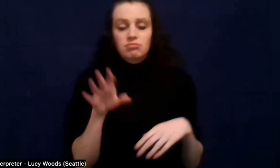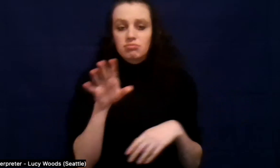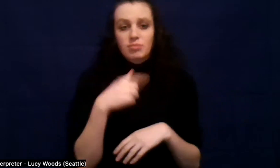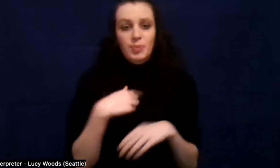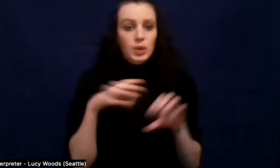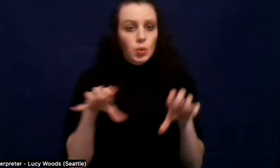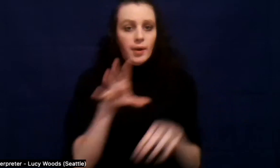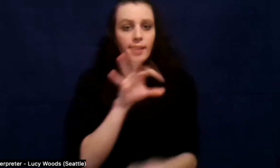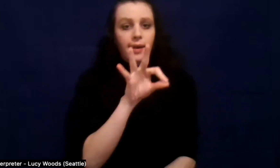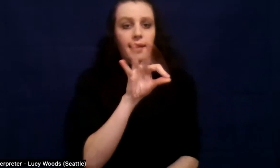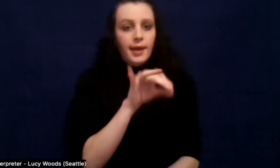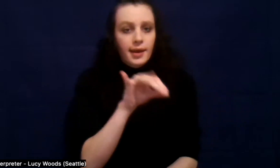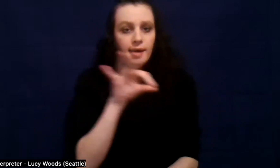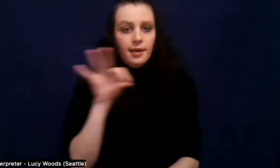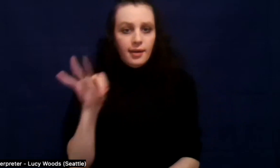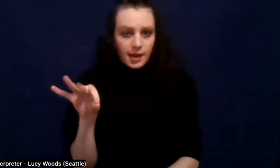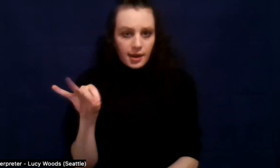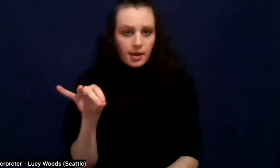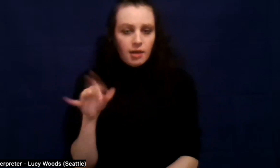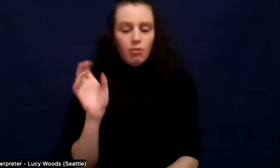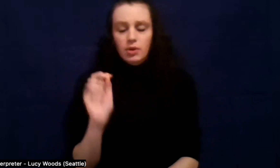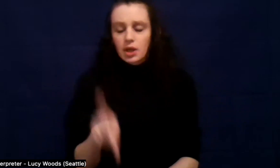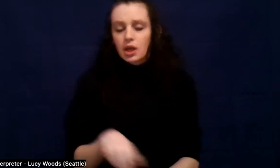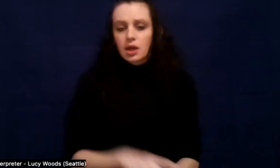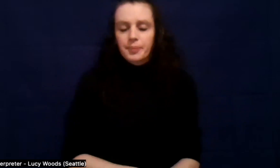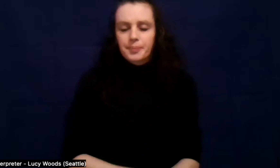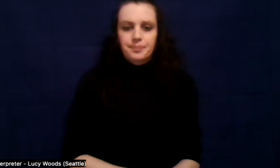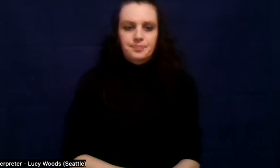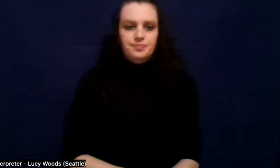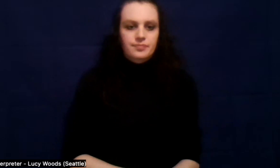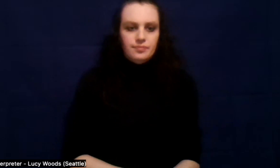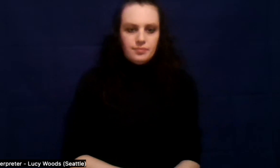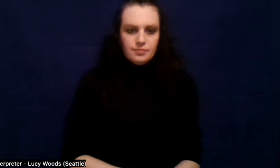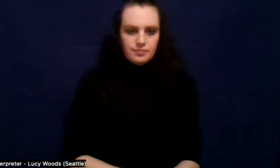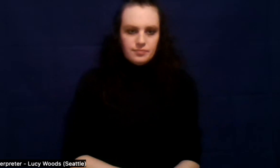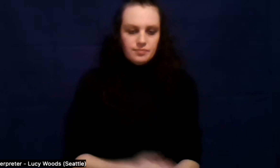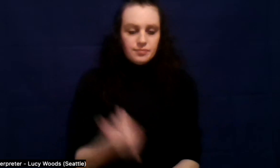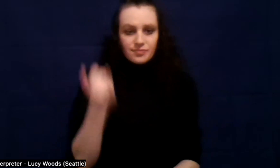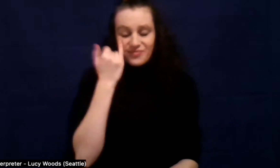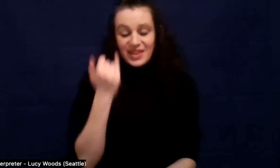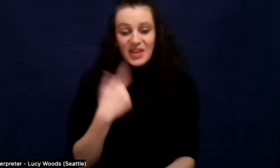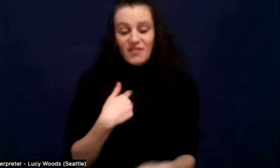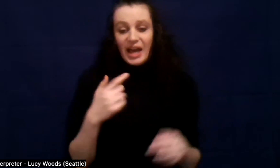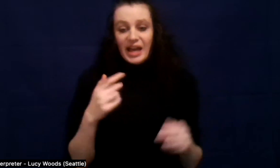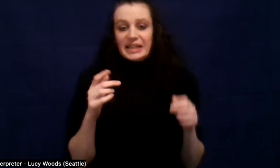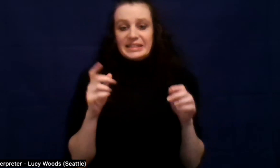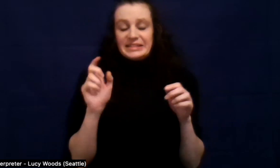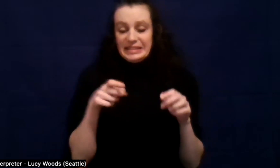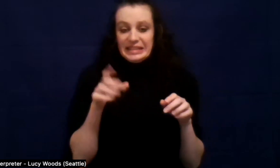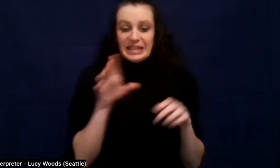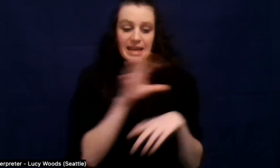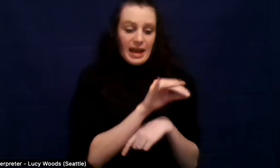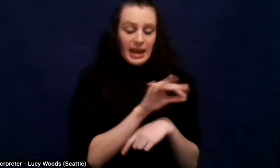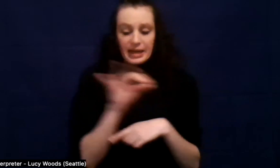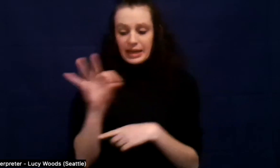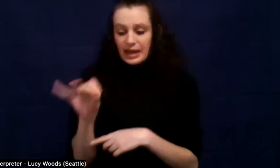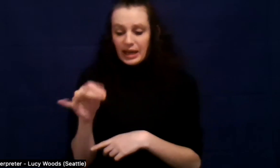if that means that I'm not going to die. Um, cause that was where I was at. Like I was on the verge of dying. Um,